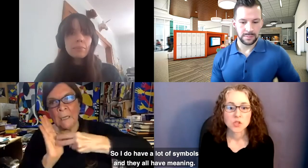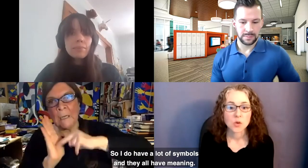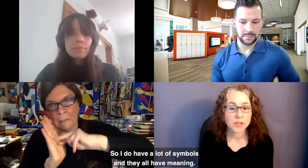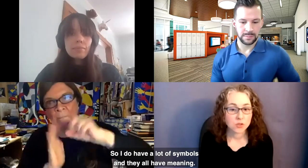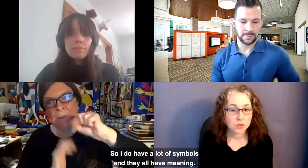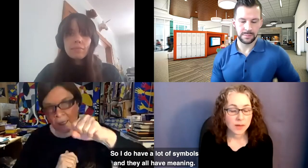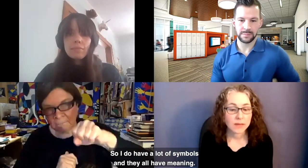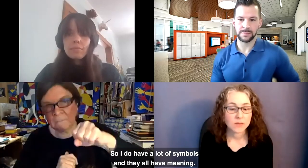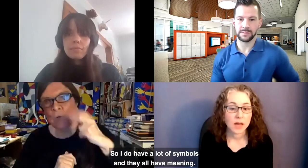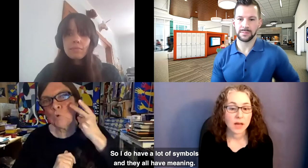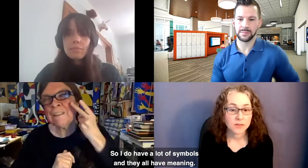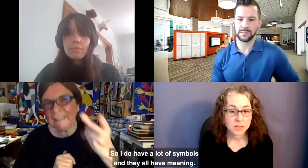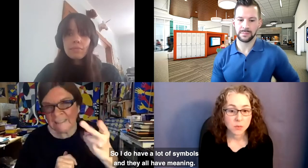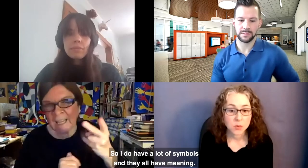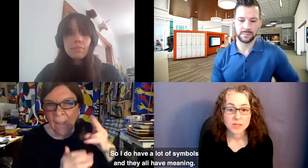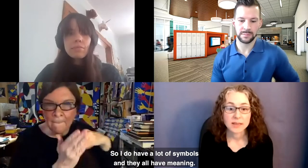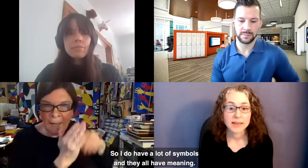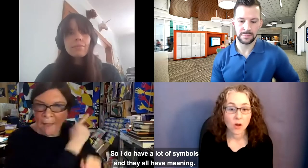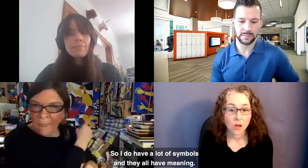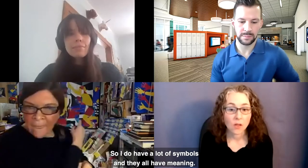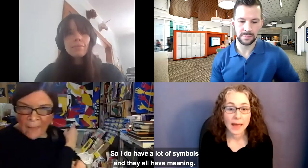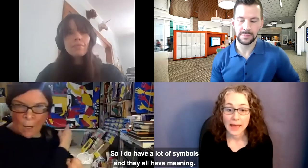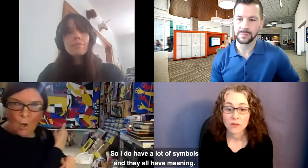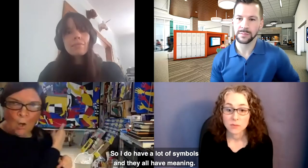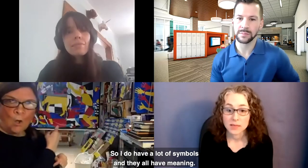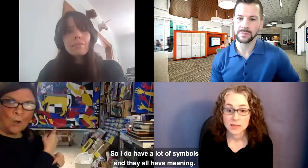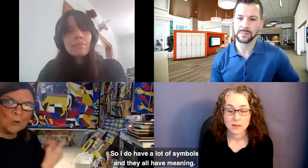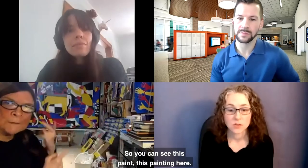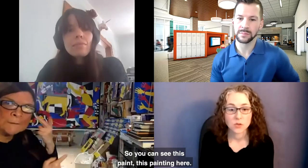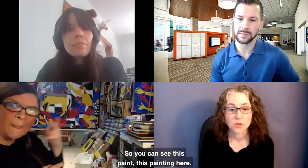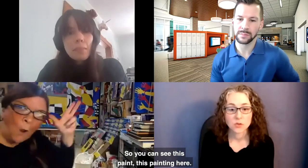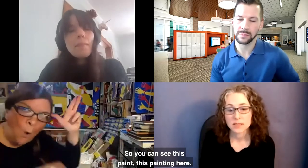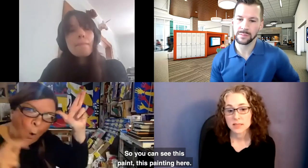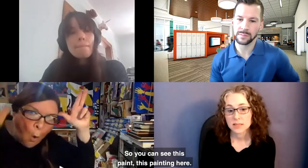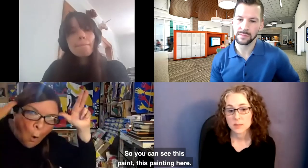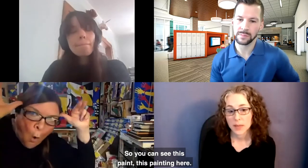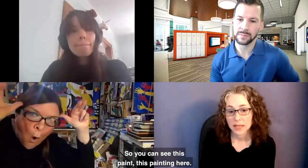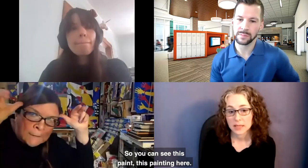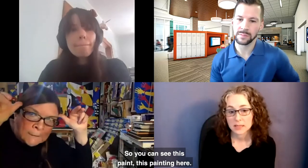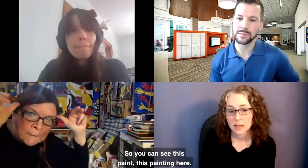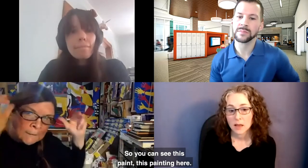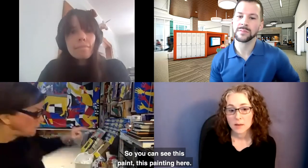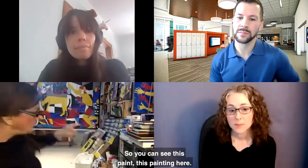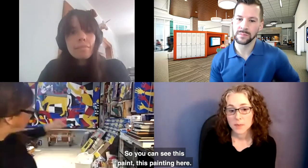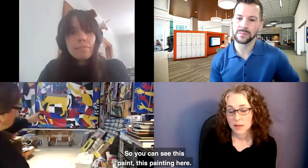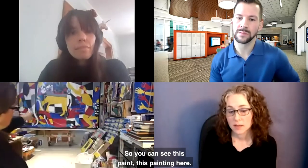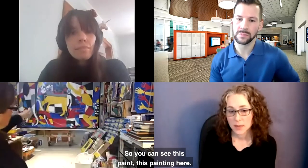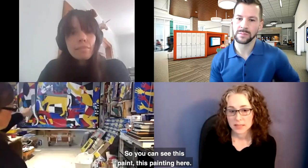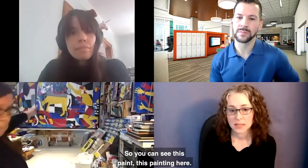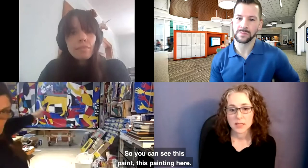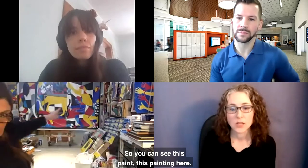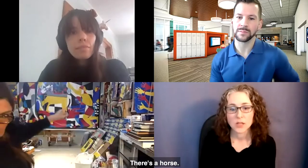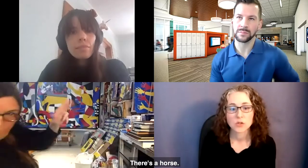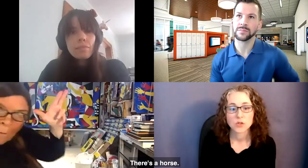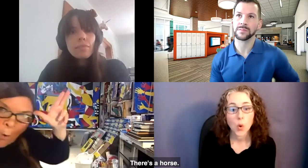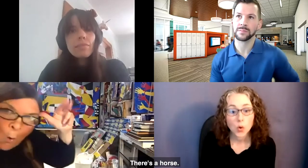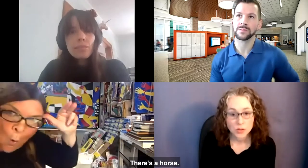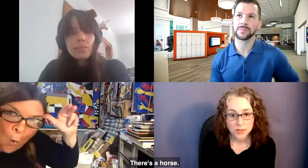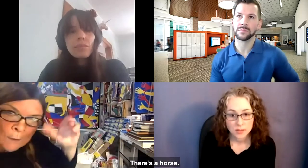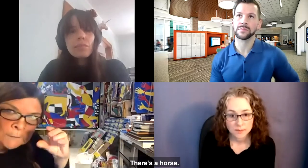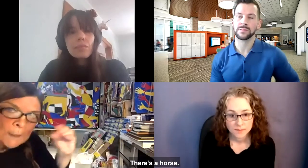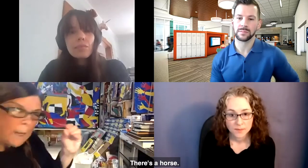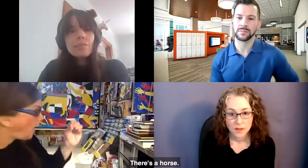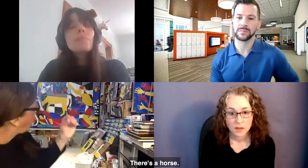So I do have a lot of symbols and they all have meaning. So you can see this paint, this painting here. There's a